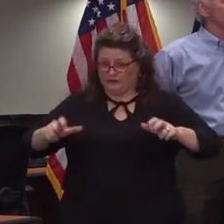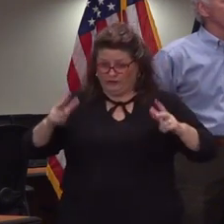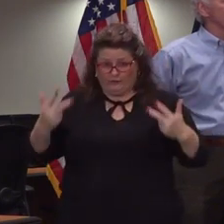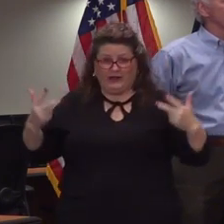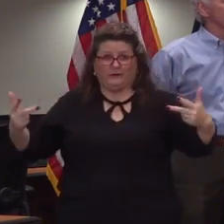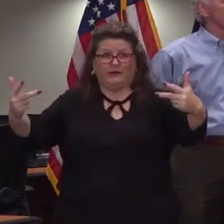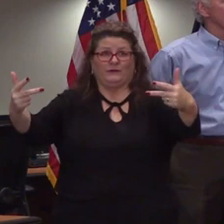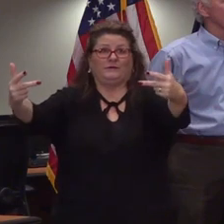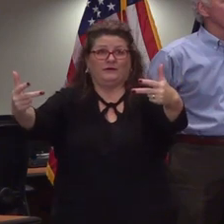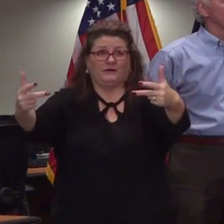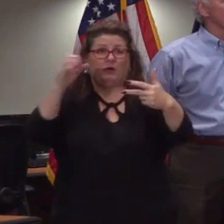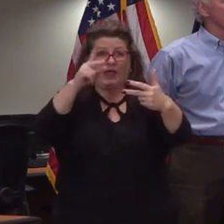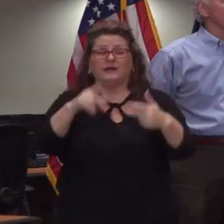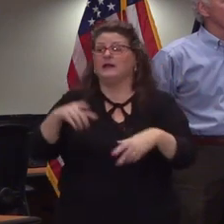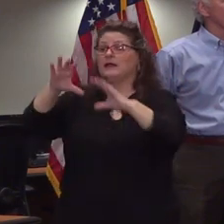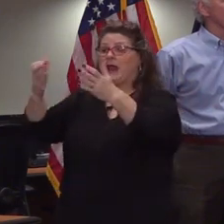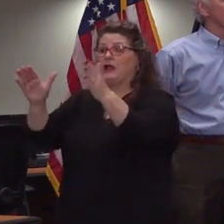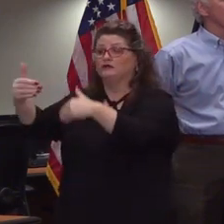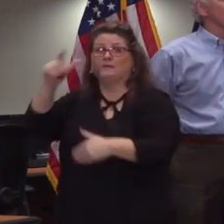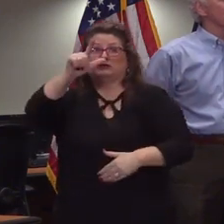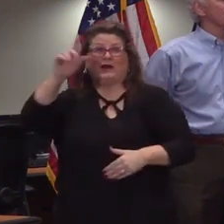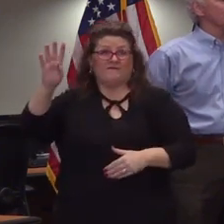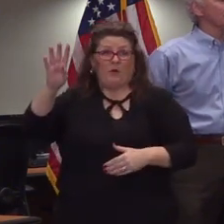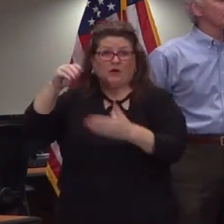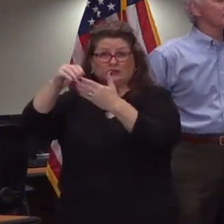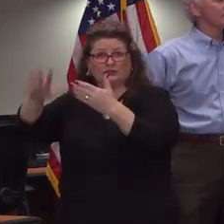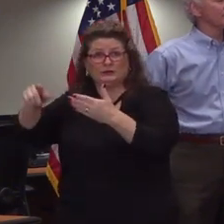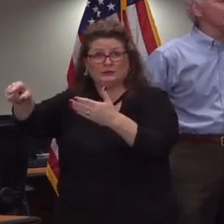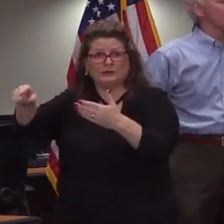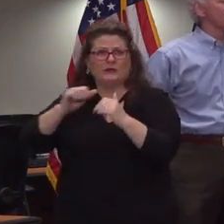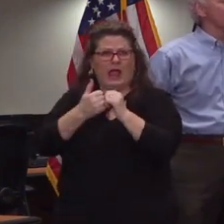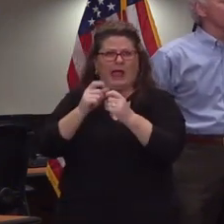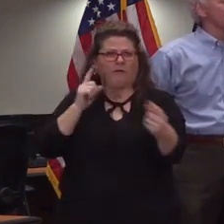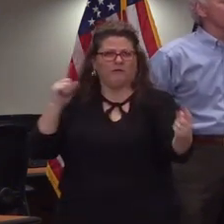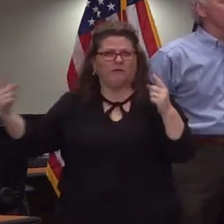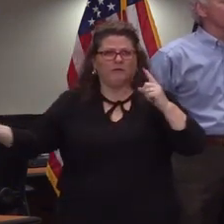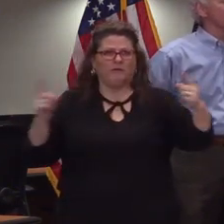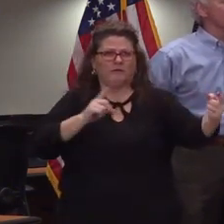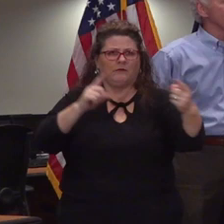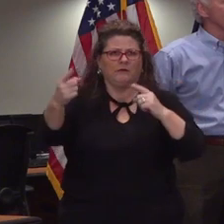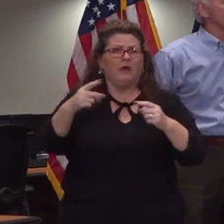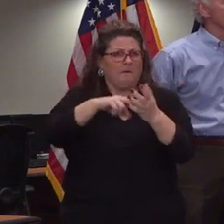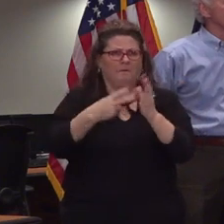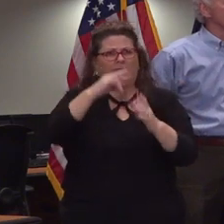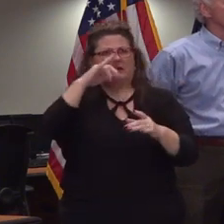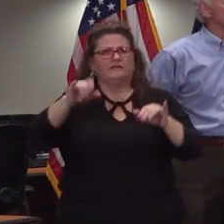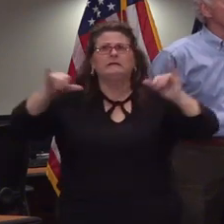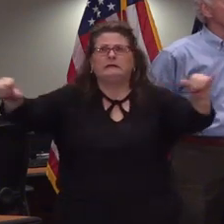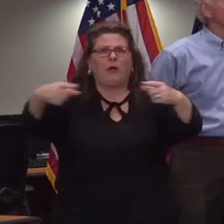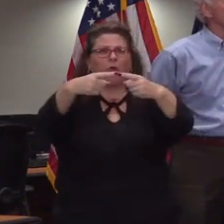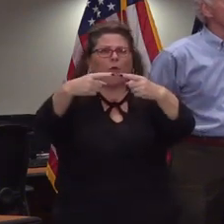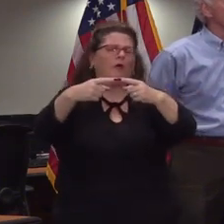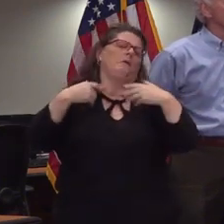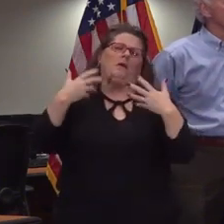24 kids in the classroom how can the only way to maintain social distancing is people be standing in the corners so we're going to